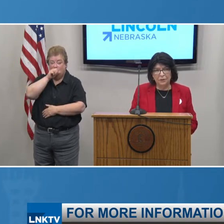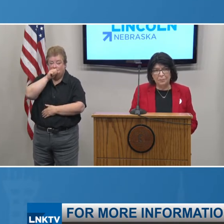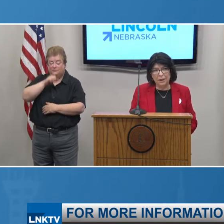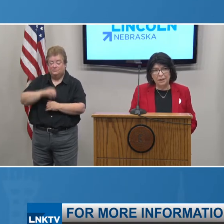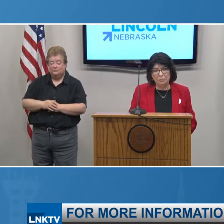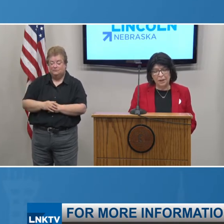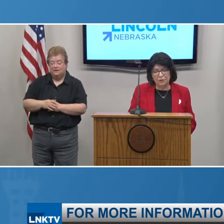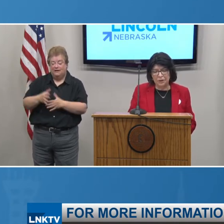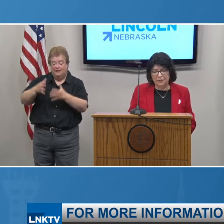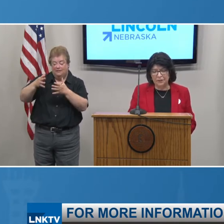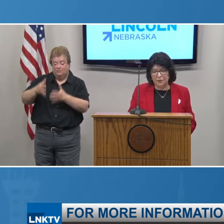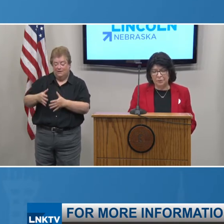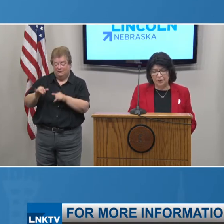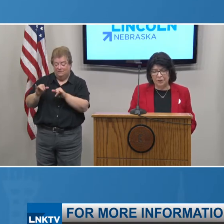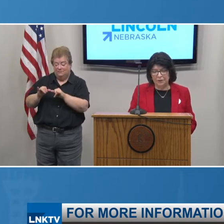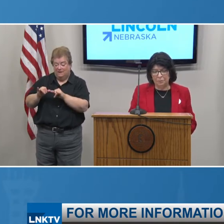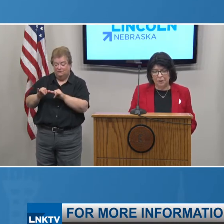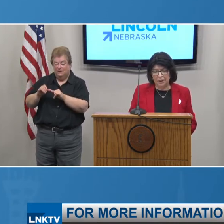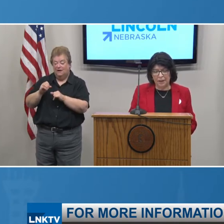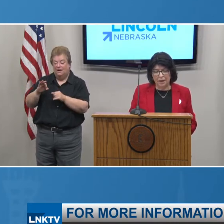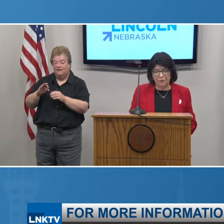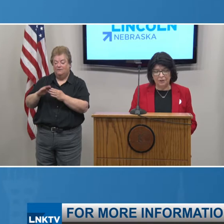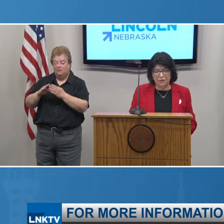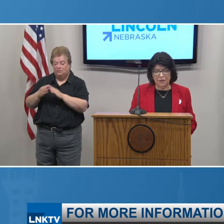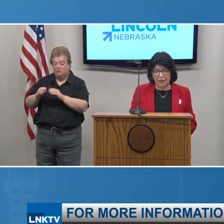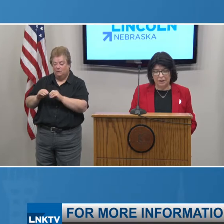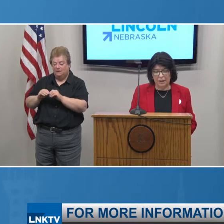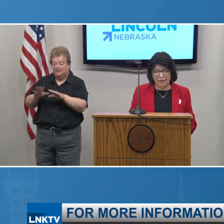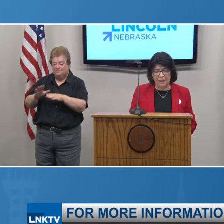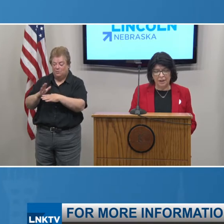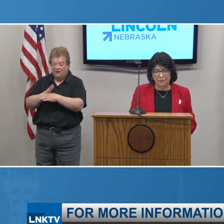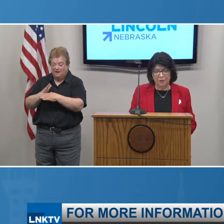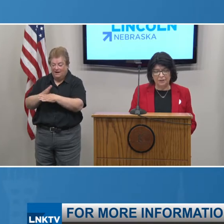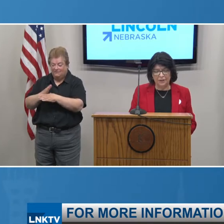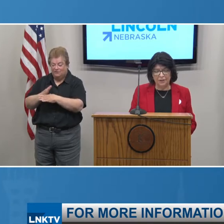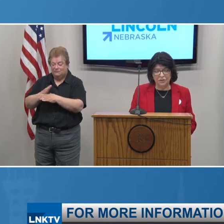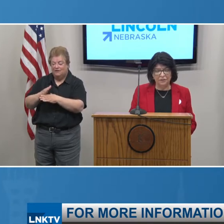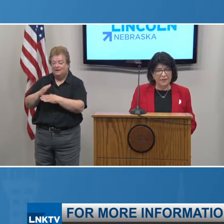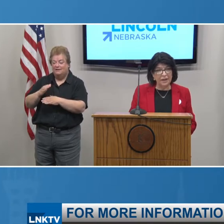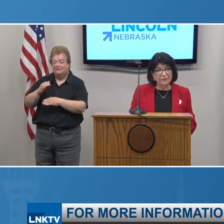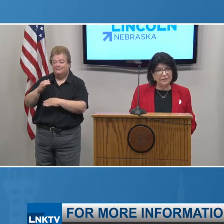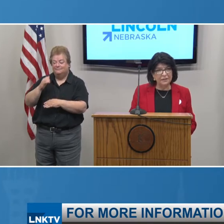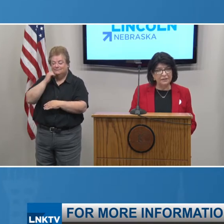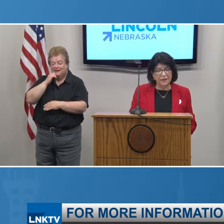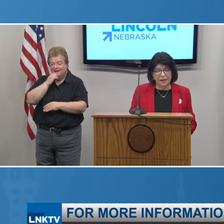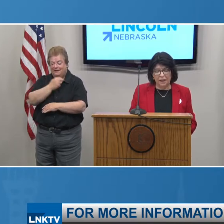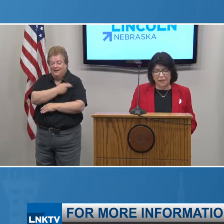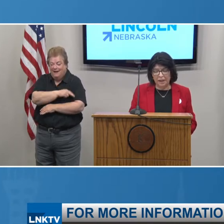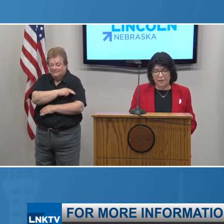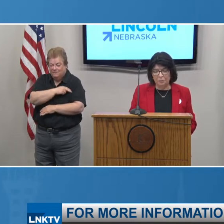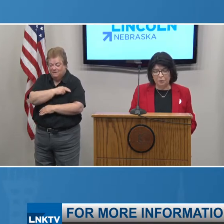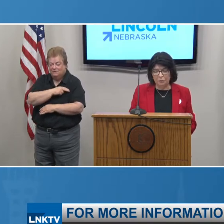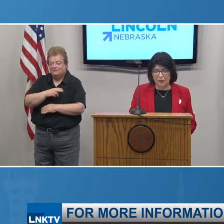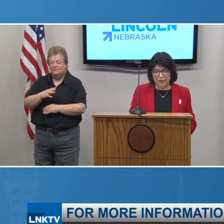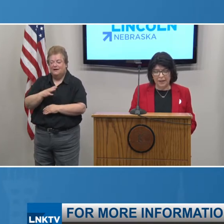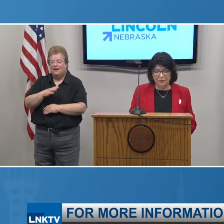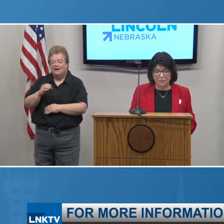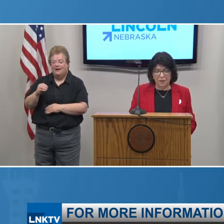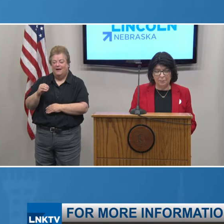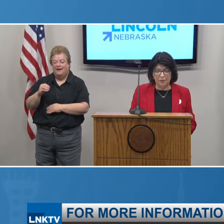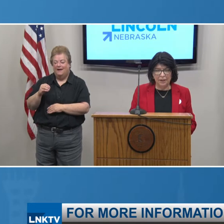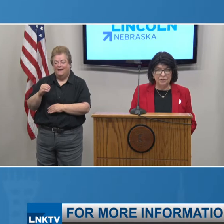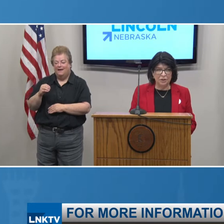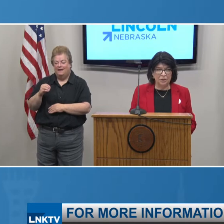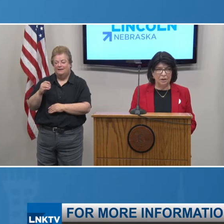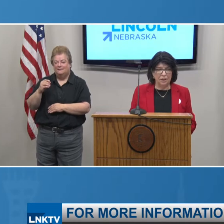And the remaining metrics of community spread average daily hospitalizations, cases in case per 1